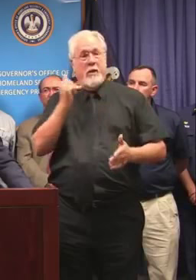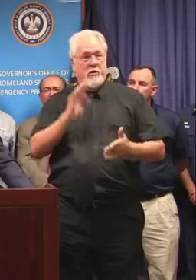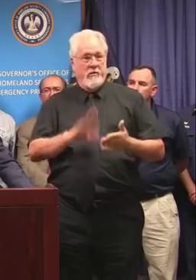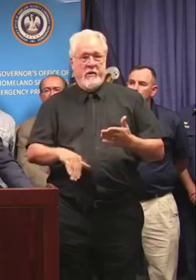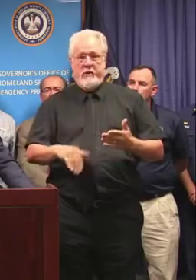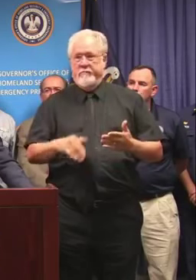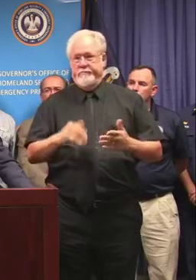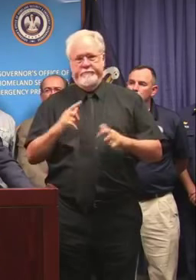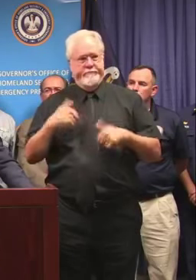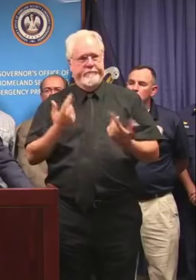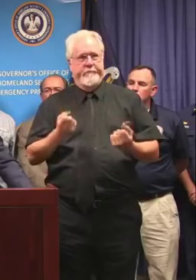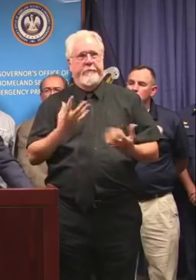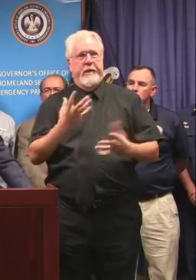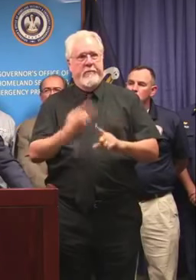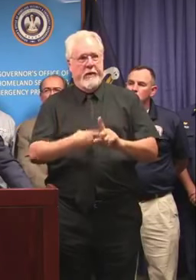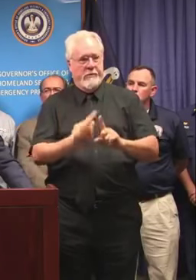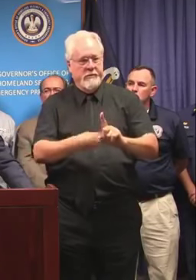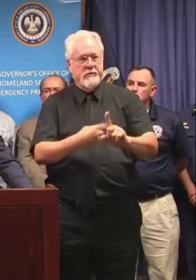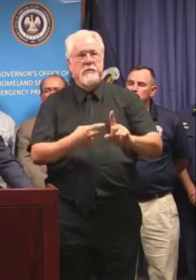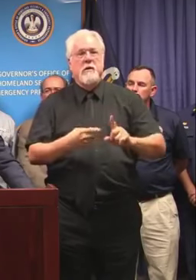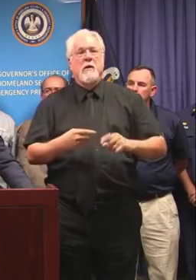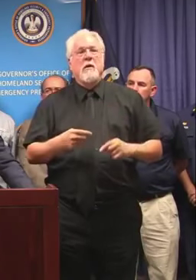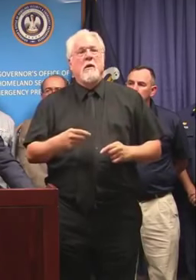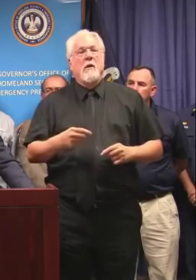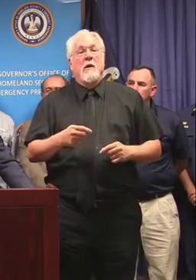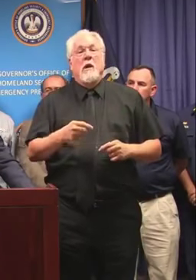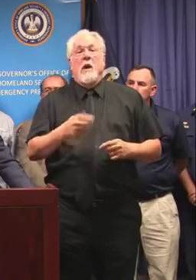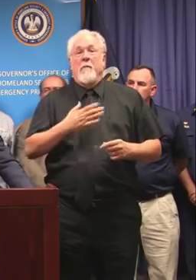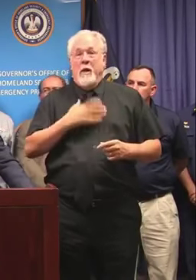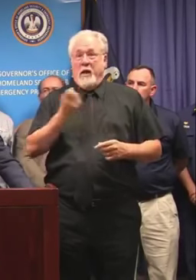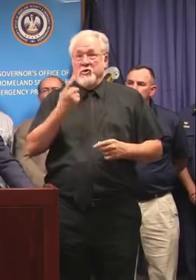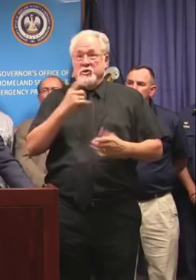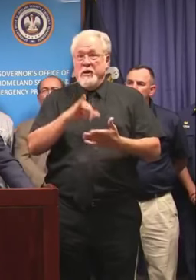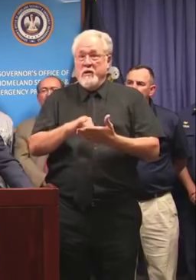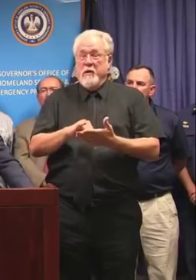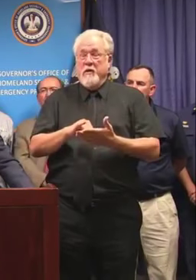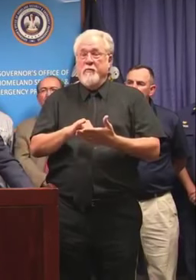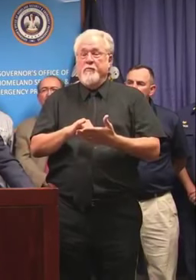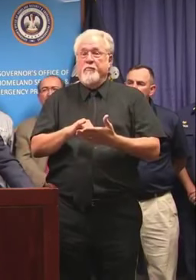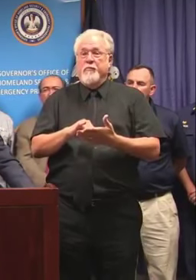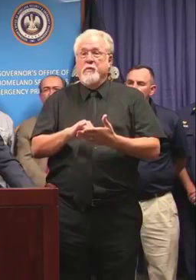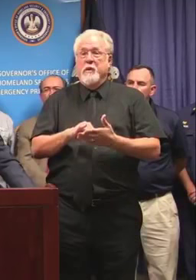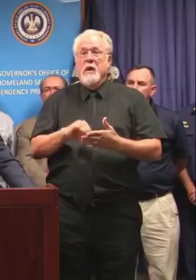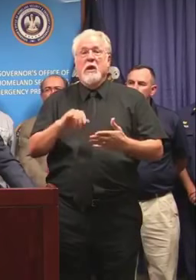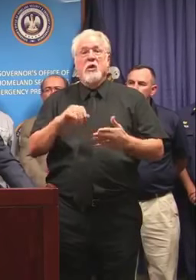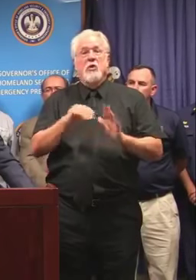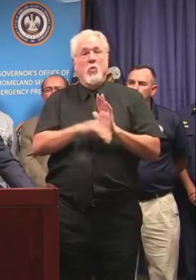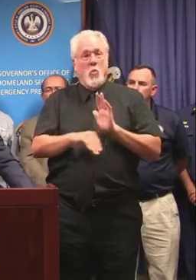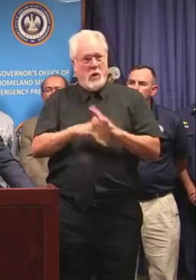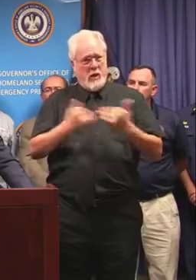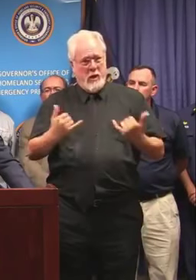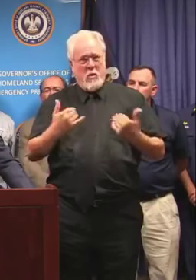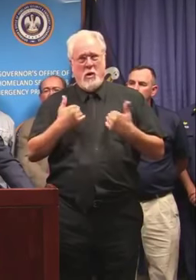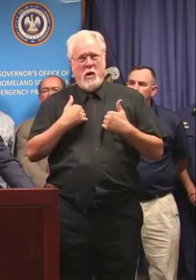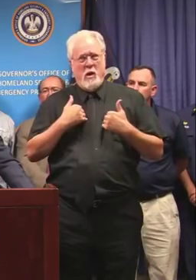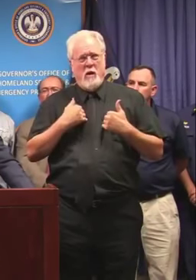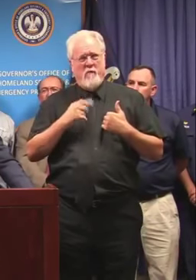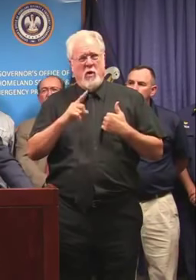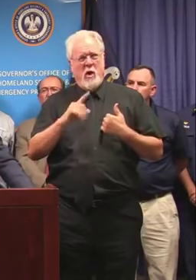have been in many months. It's my understanding that the city of New Orleans now has